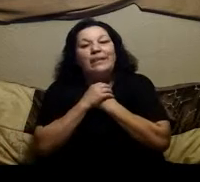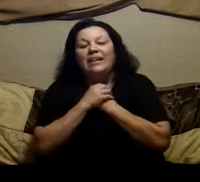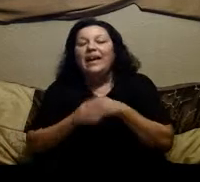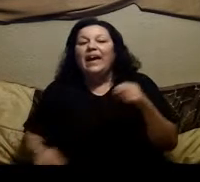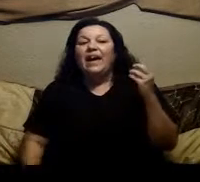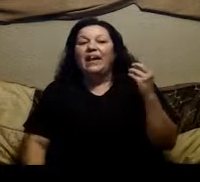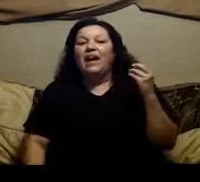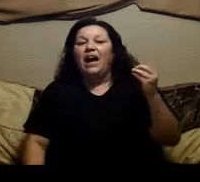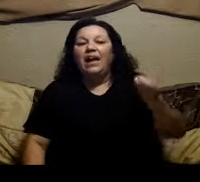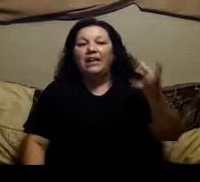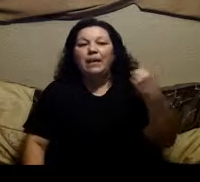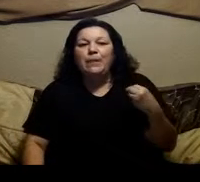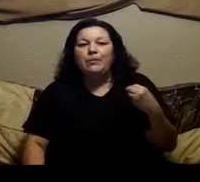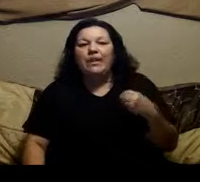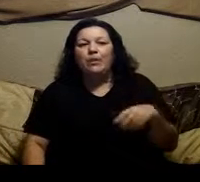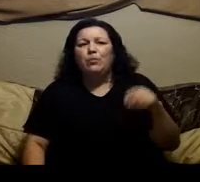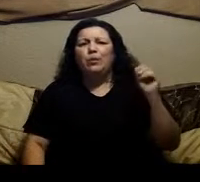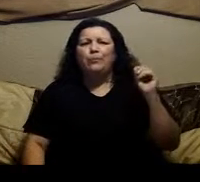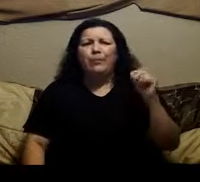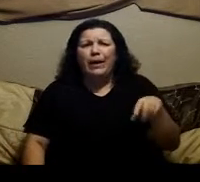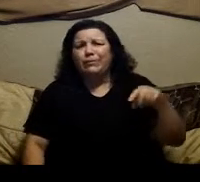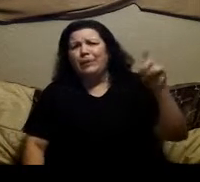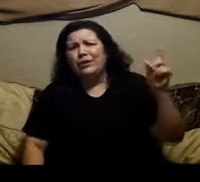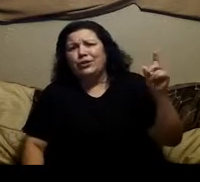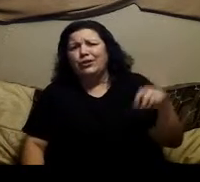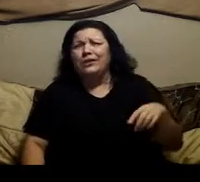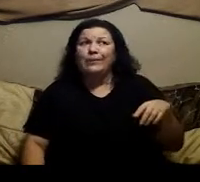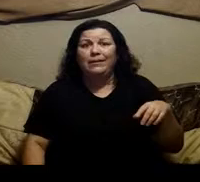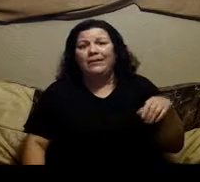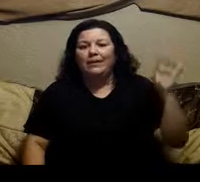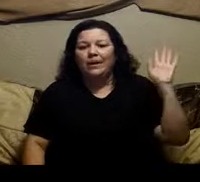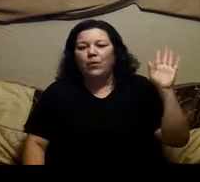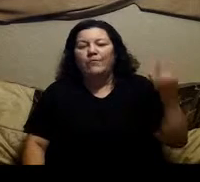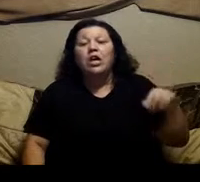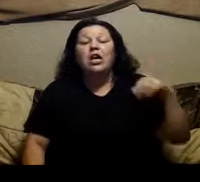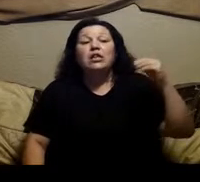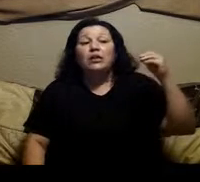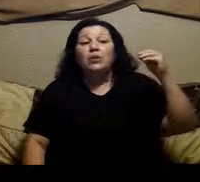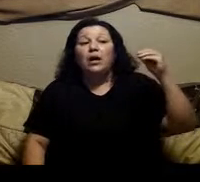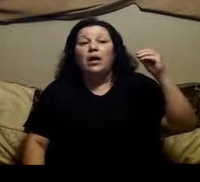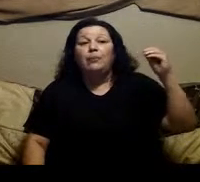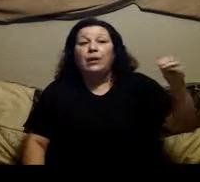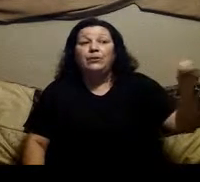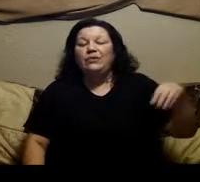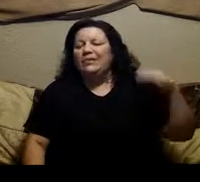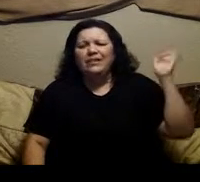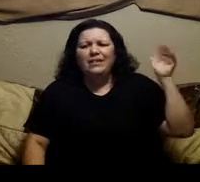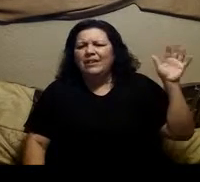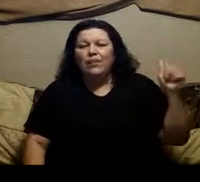me and i had a lot of people tell me well bread will spike your sugar and i'm like yeah yeah yeah whatever you know uh bread will do that yeah yeah yeah